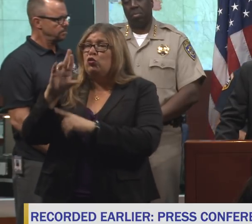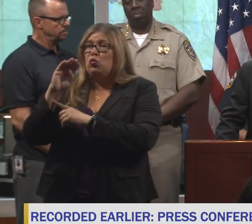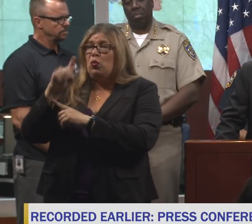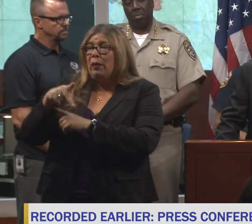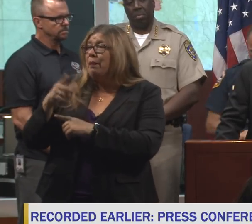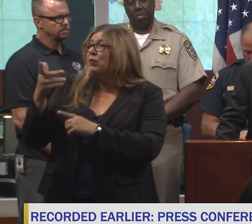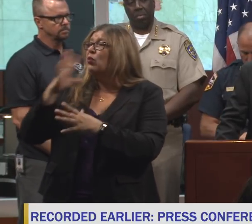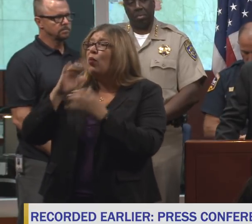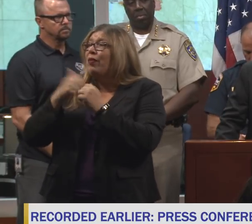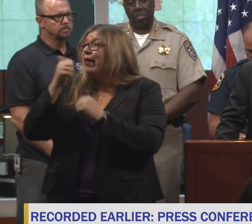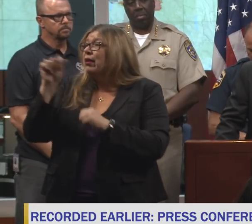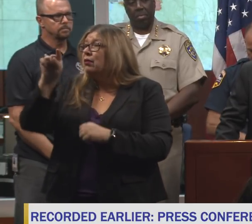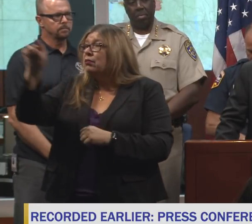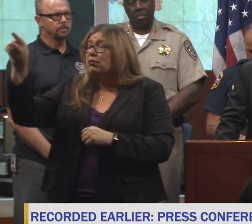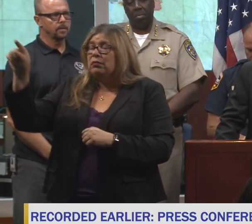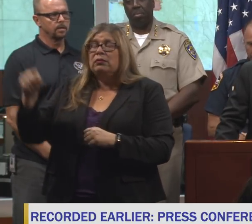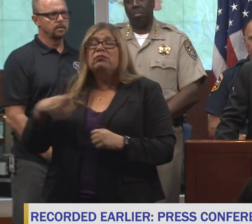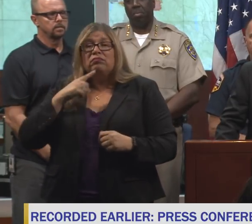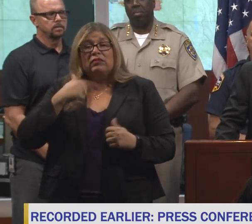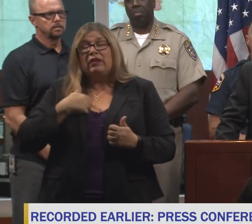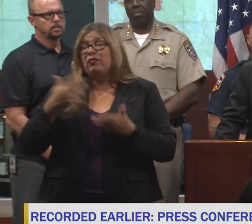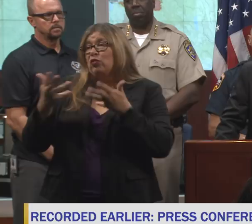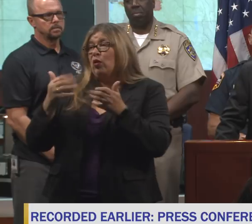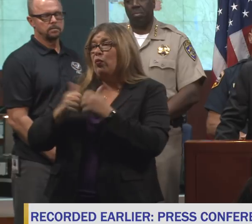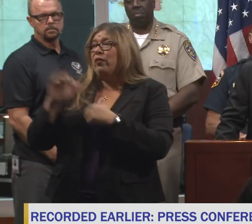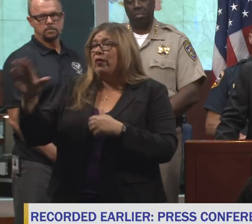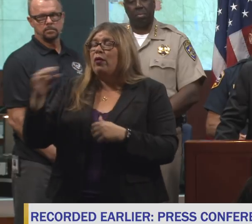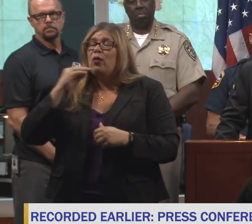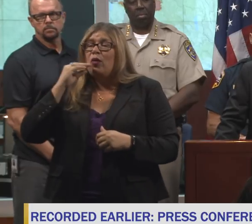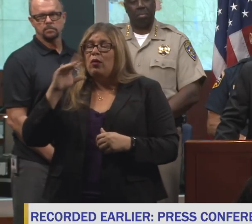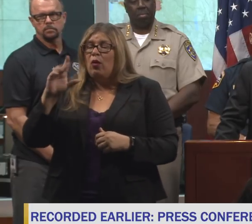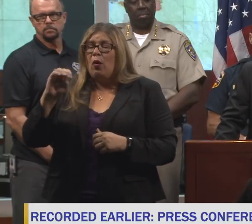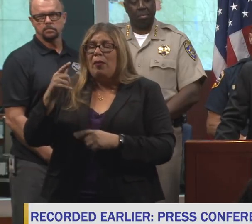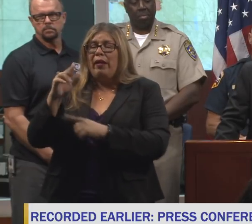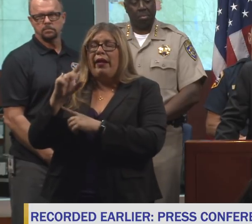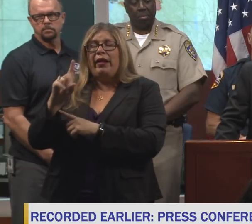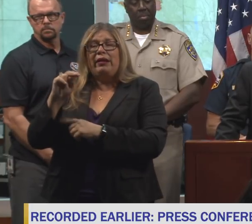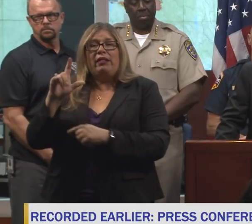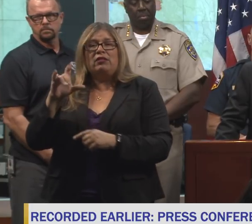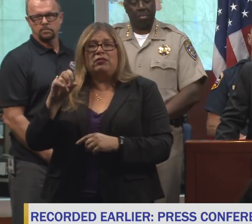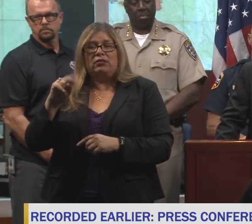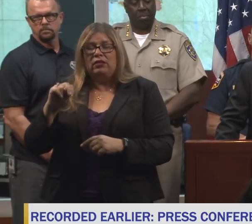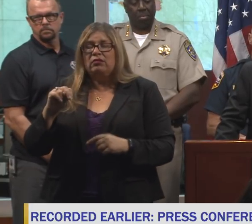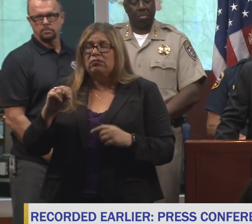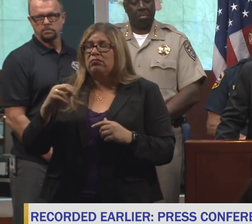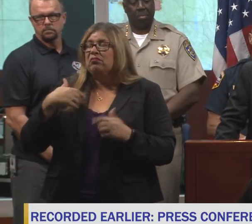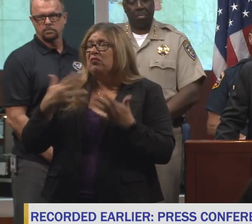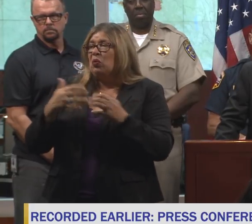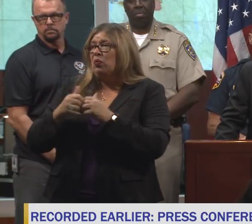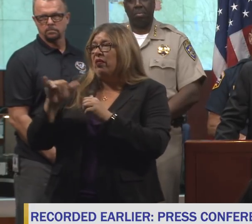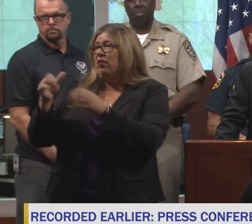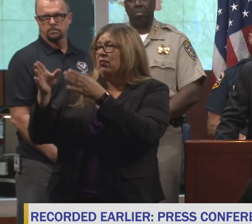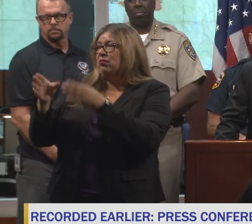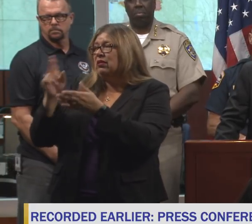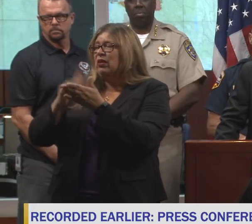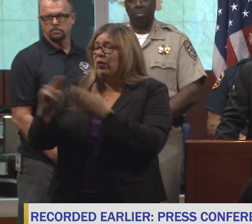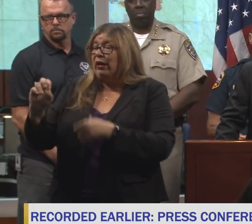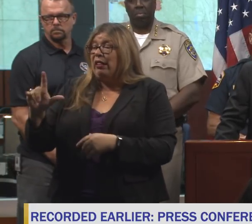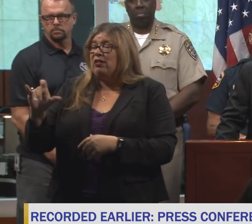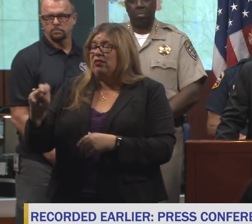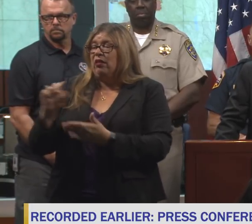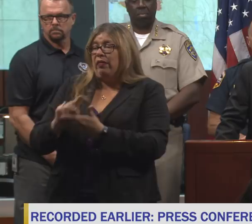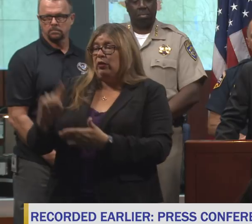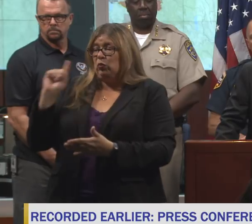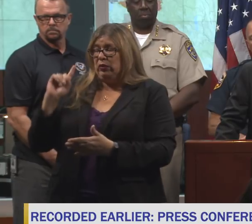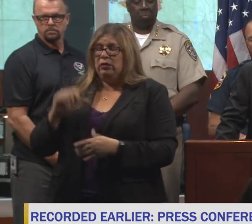White House? Yeah, the Homeland Security person. Secretary Nielsen? Yeah, she's talked. I've talked with her last week. And how do you feel